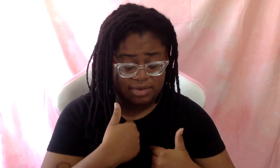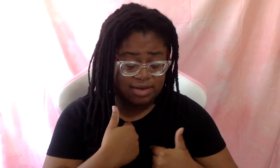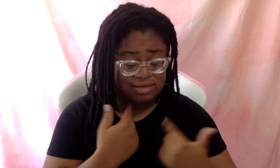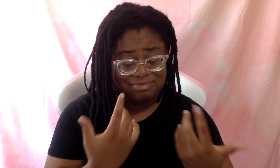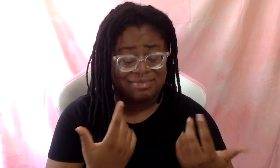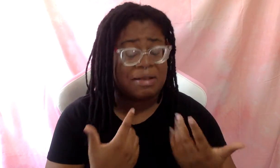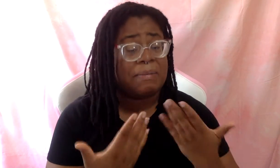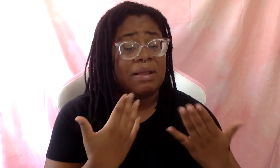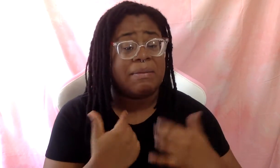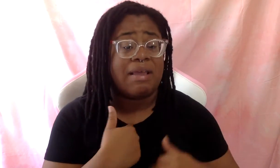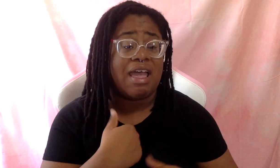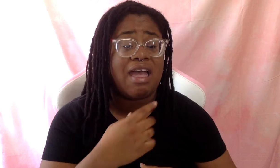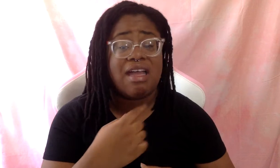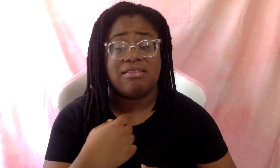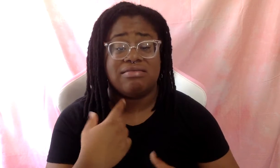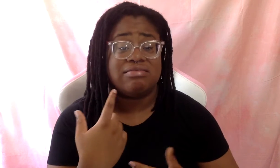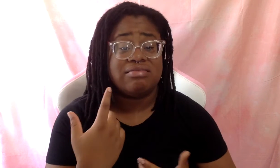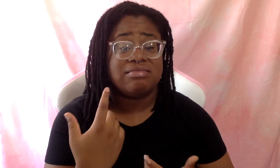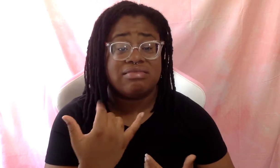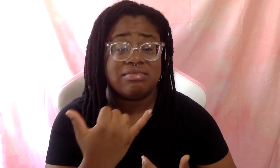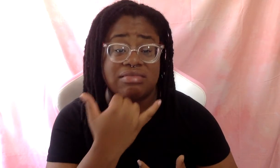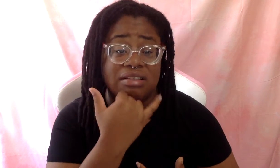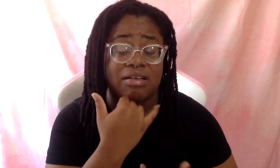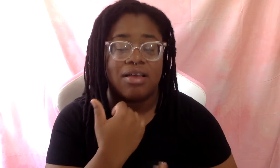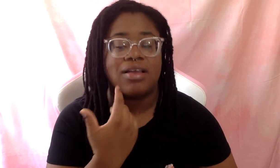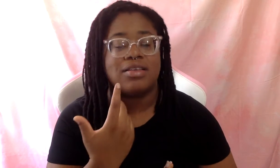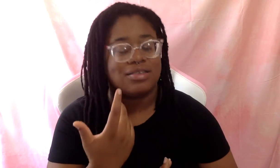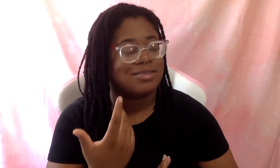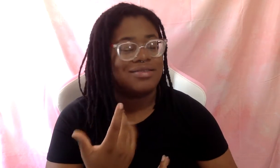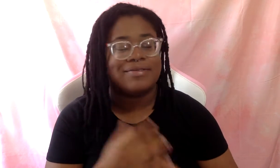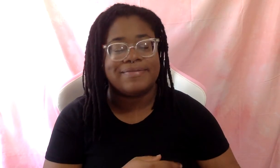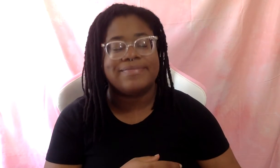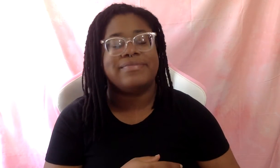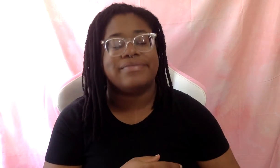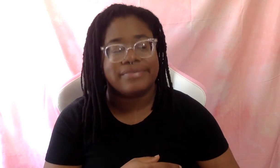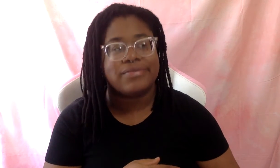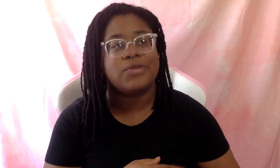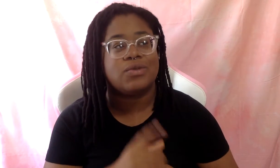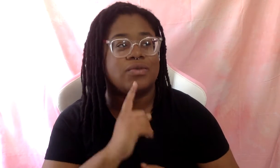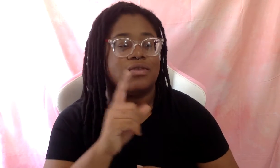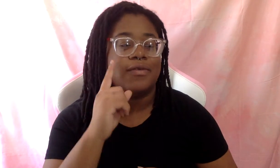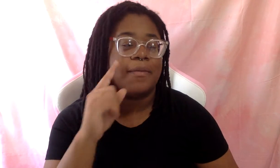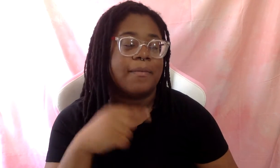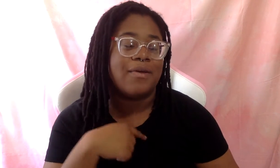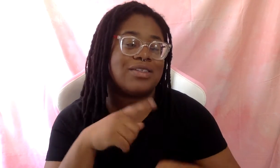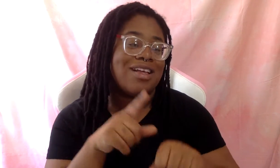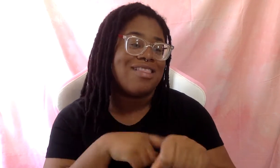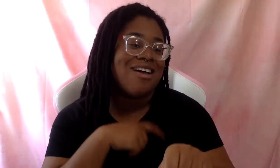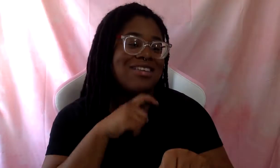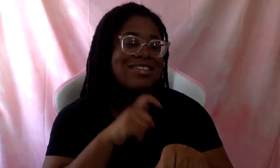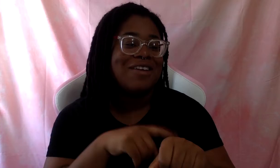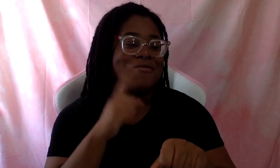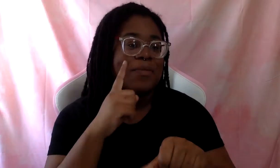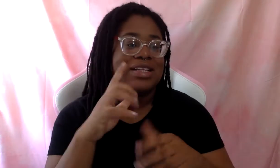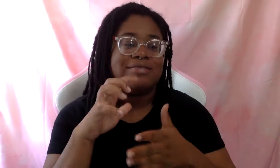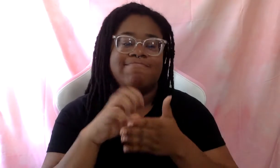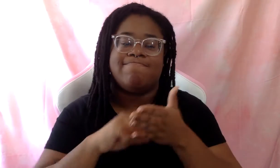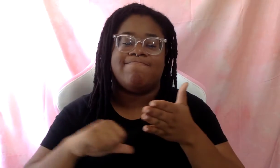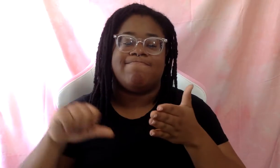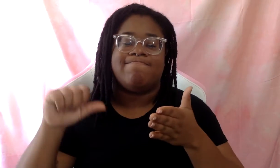I'm speaking out my way, but not. And it has taken me a long time to extract that from myself. Are